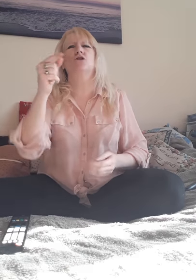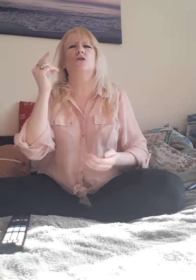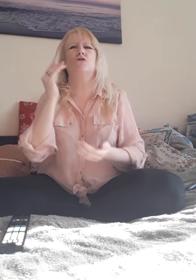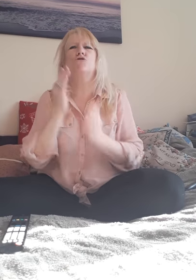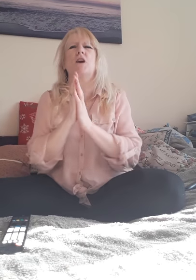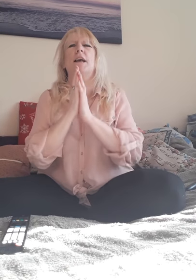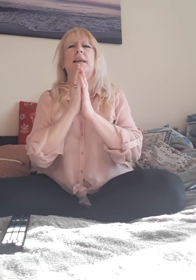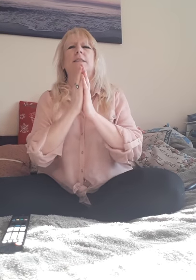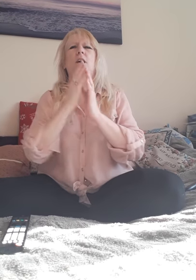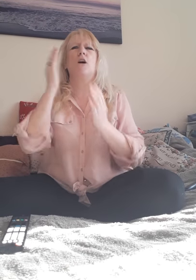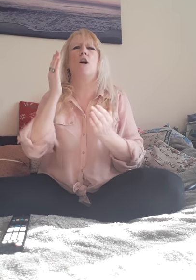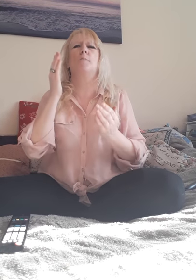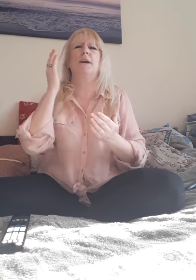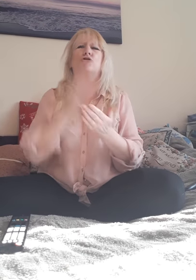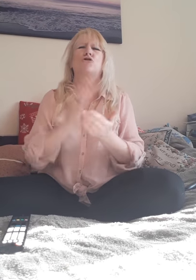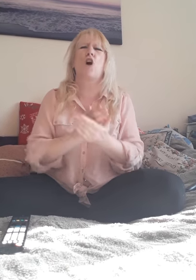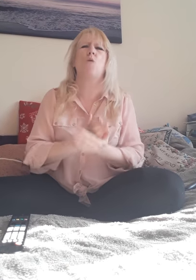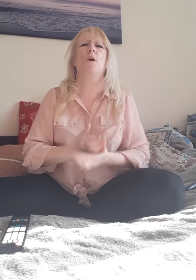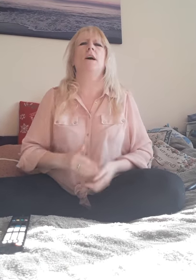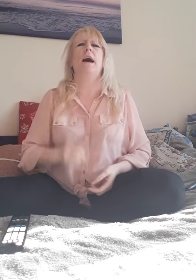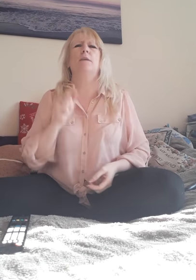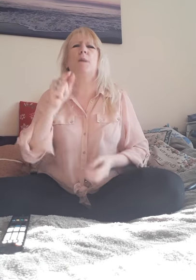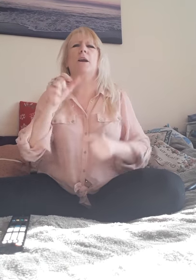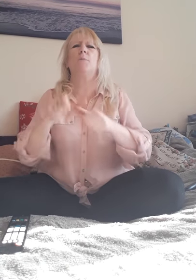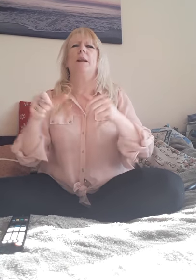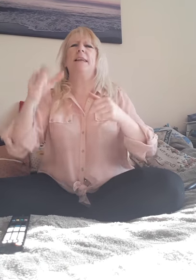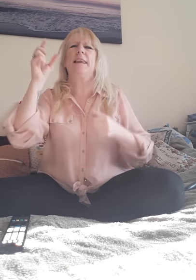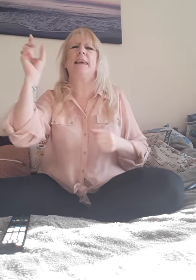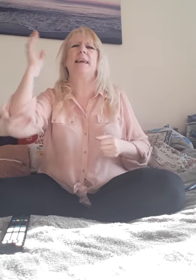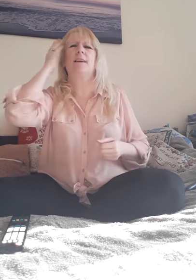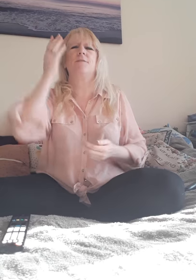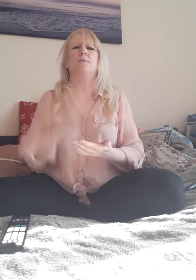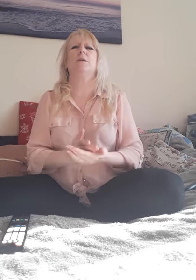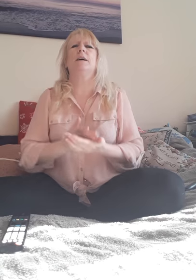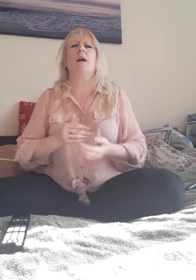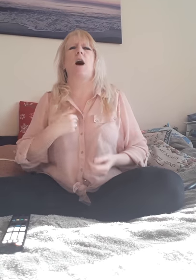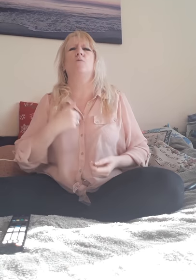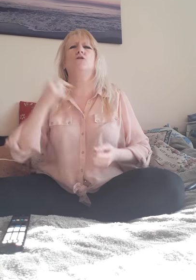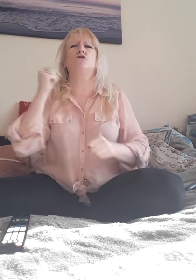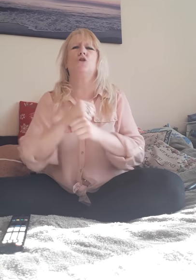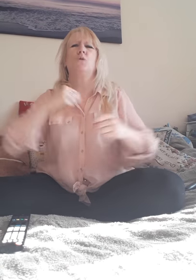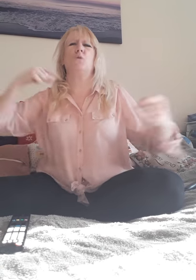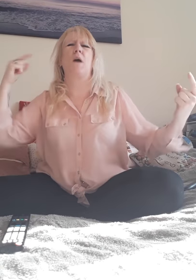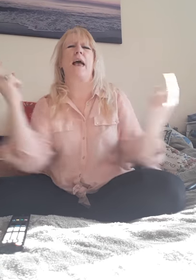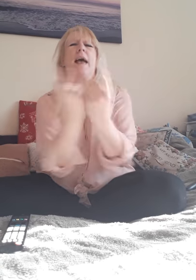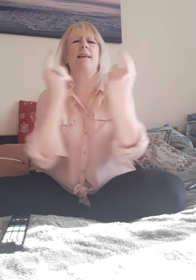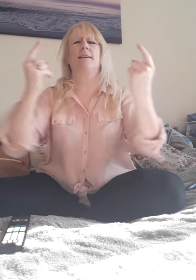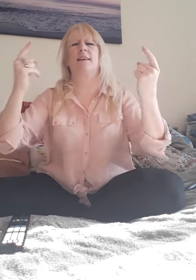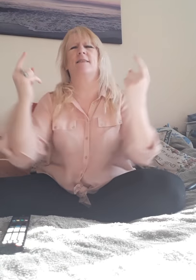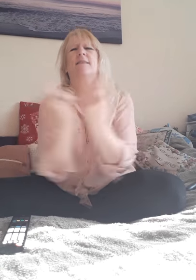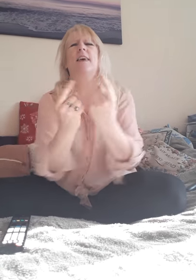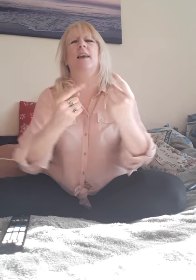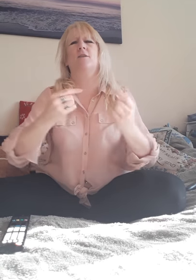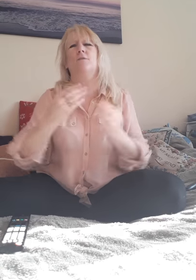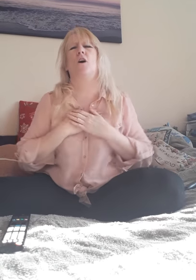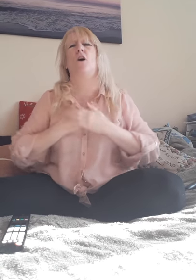dreams are starting to drown, Oh, I won't do anything for